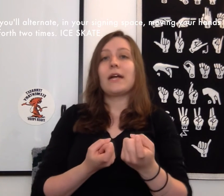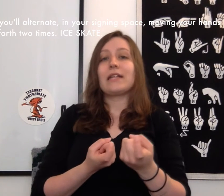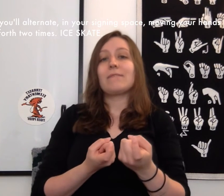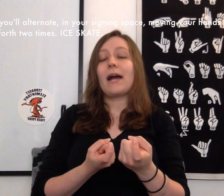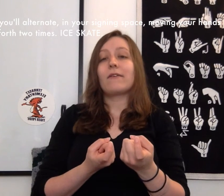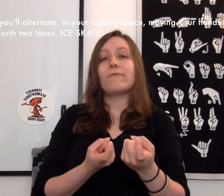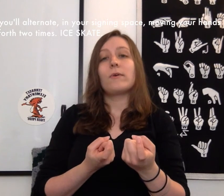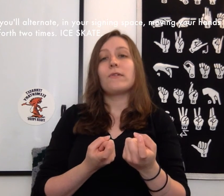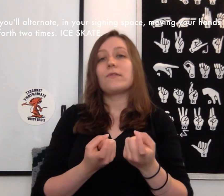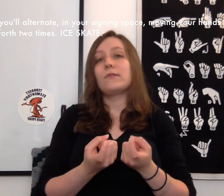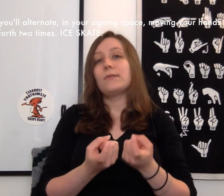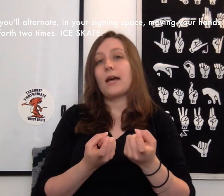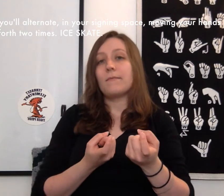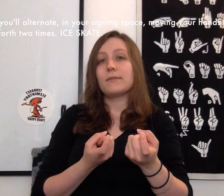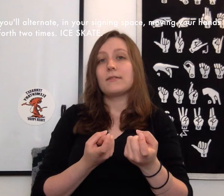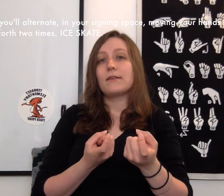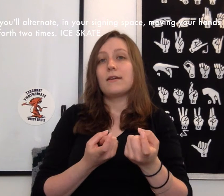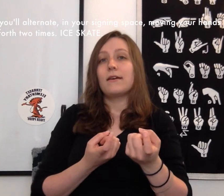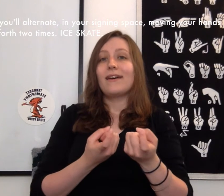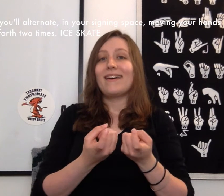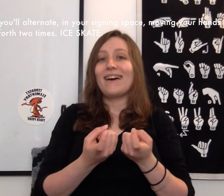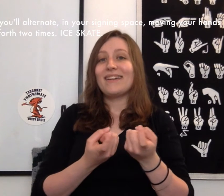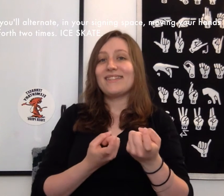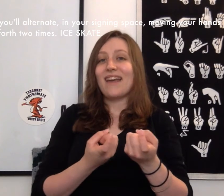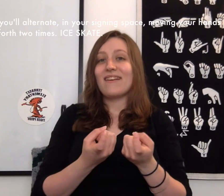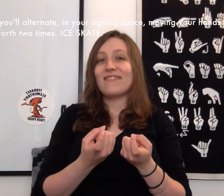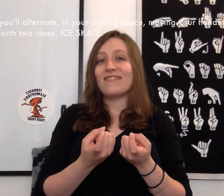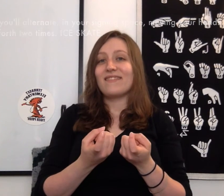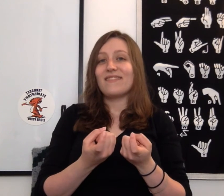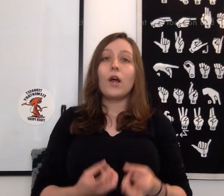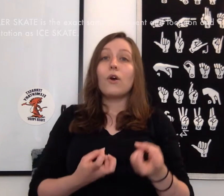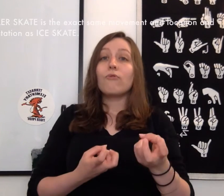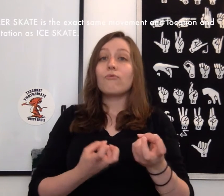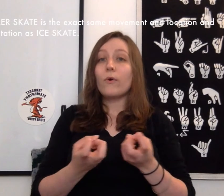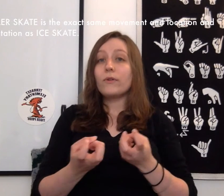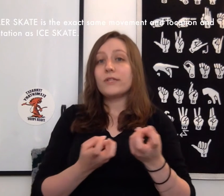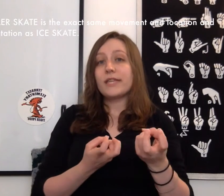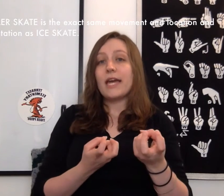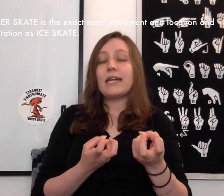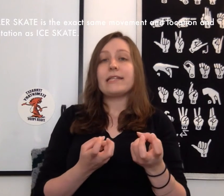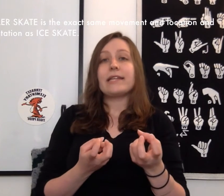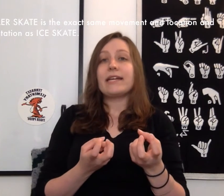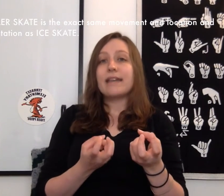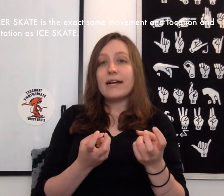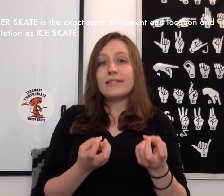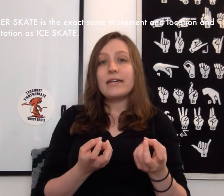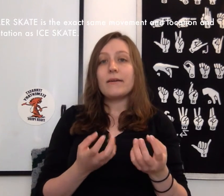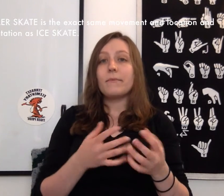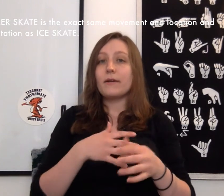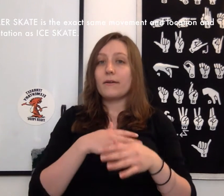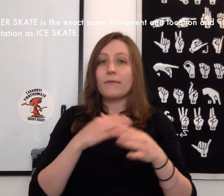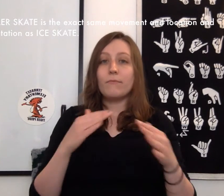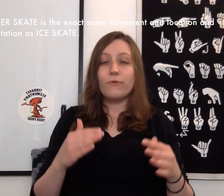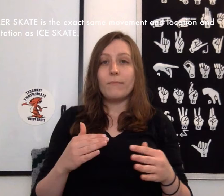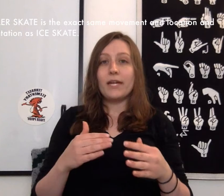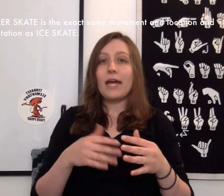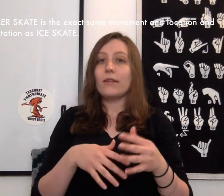hands back and forth two times. Ice skate. Roller skate is the exact same movement and